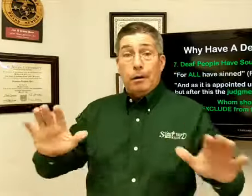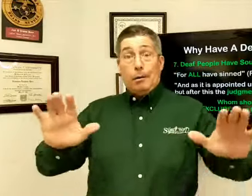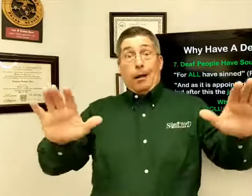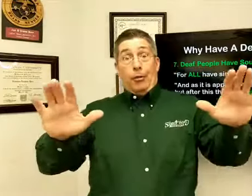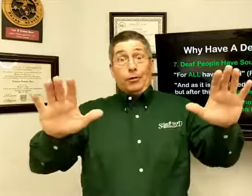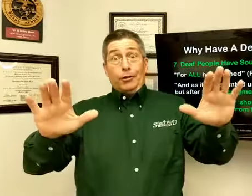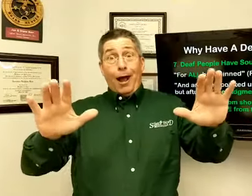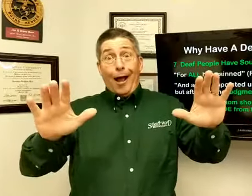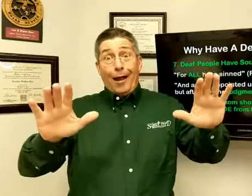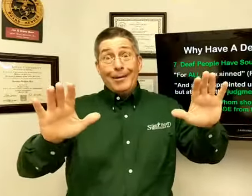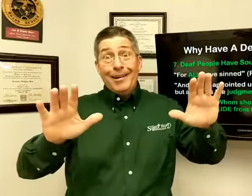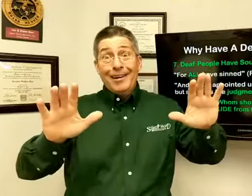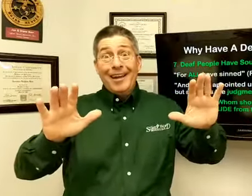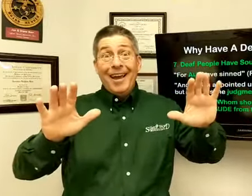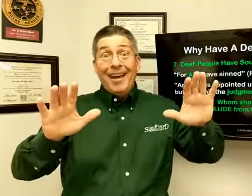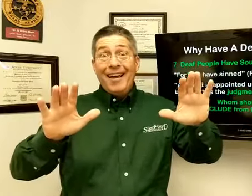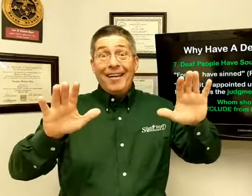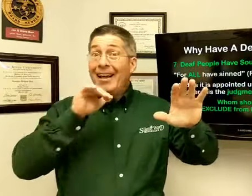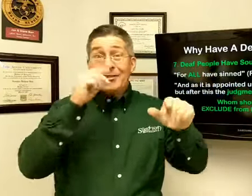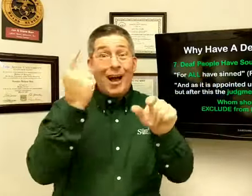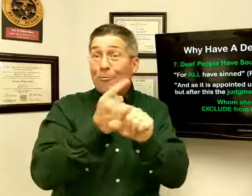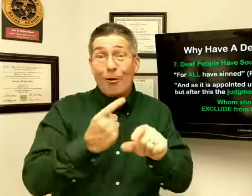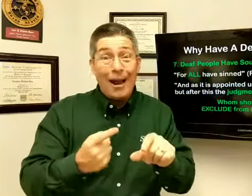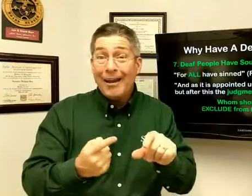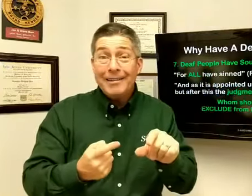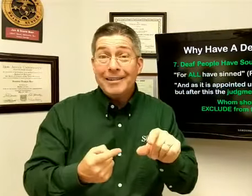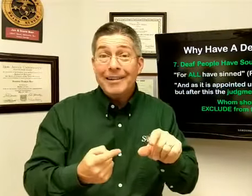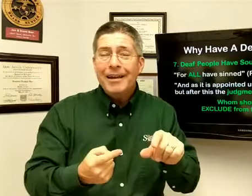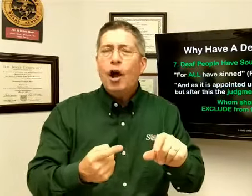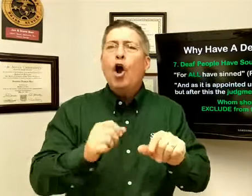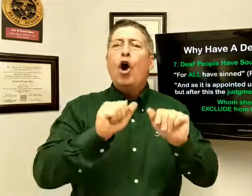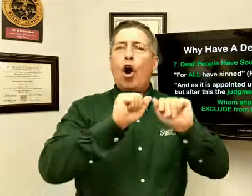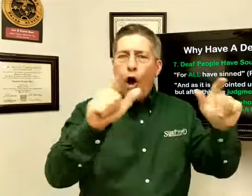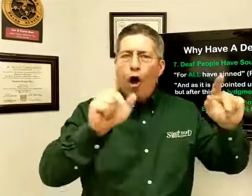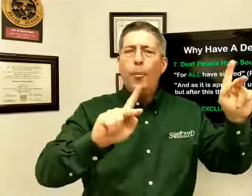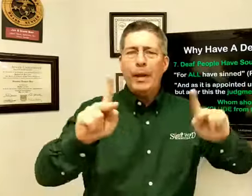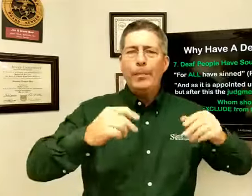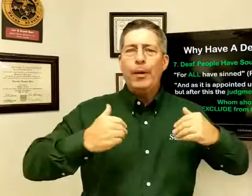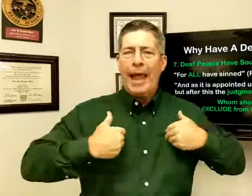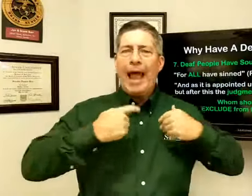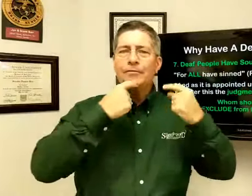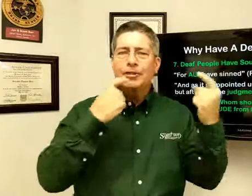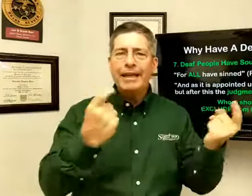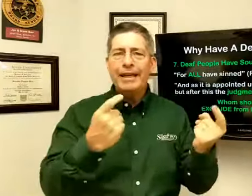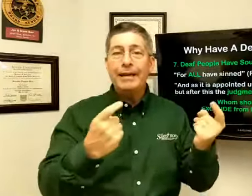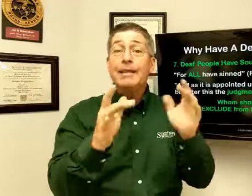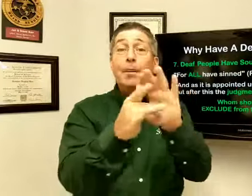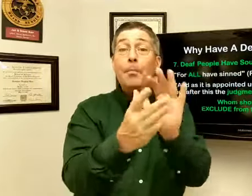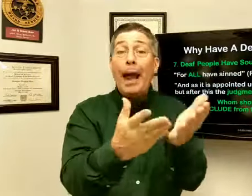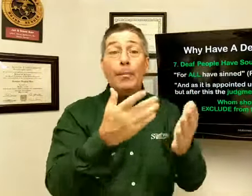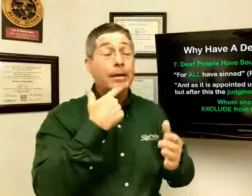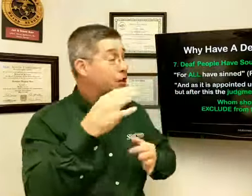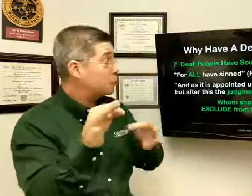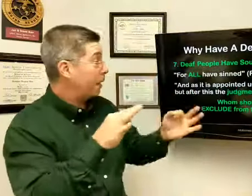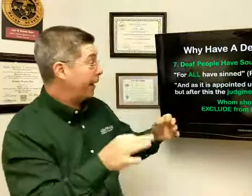I was shocked. That's not right. All people have sin, and the Bible explains